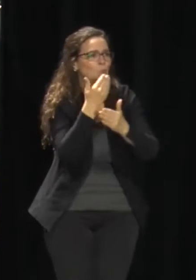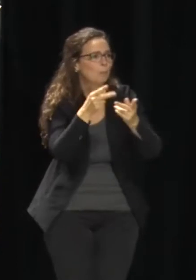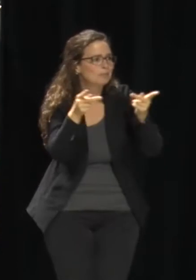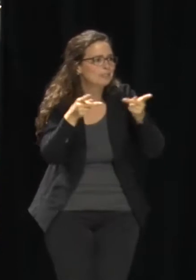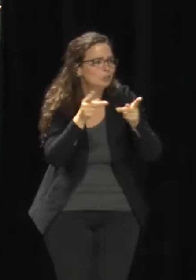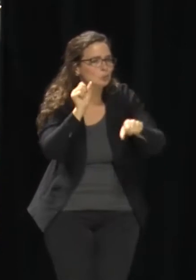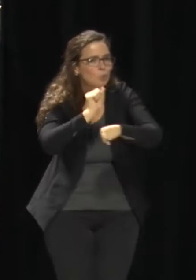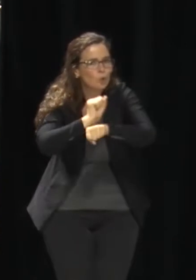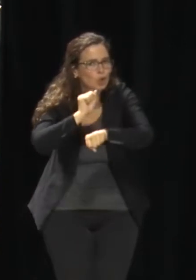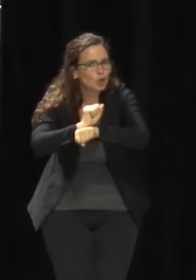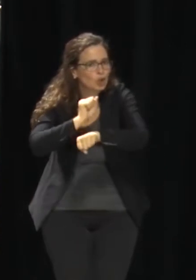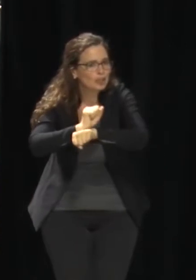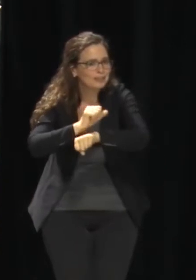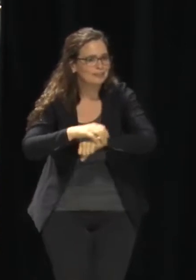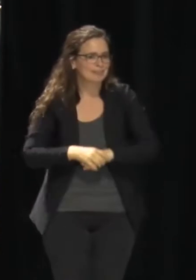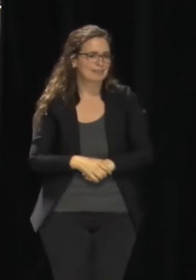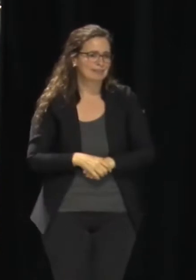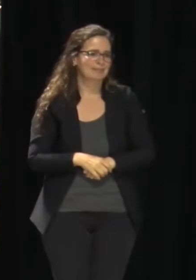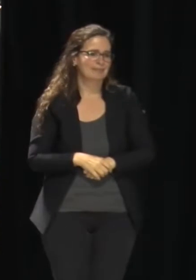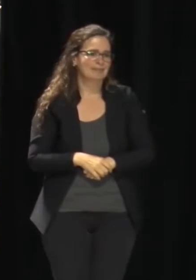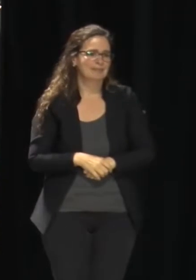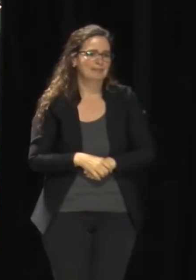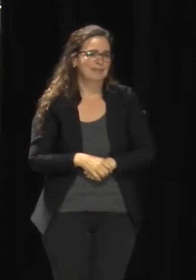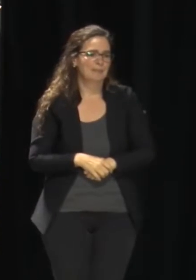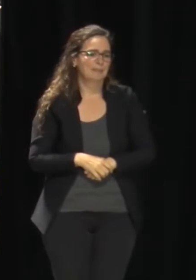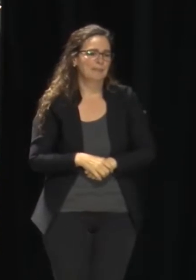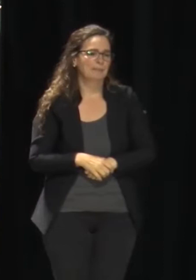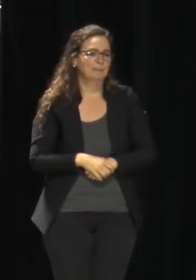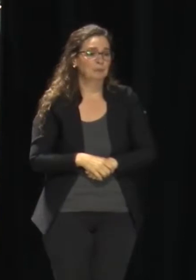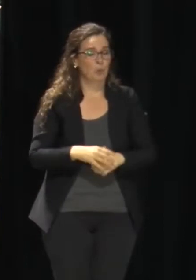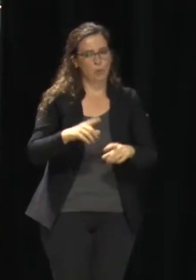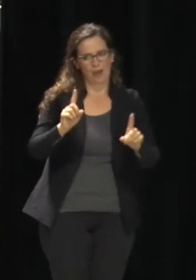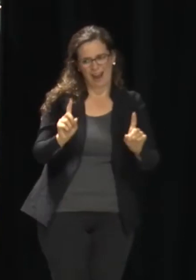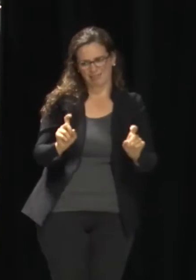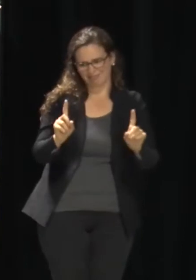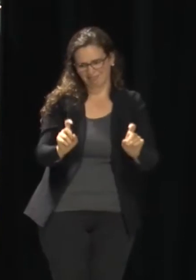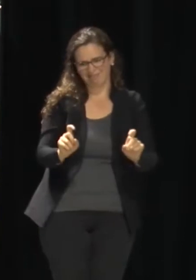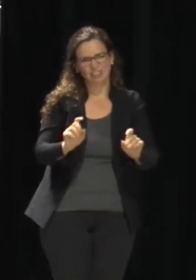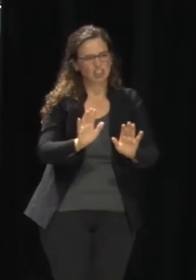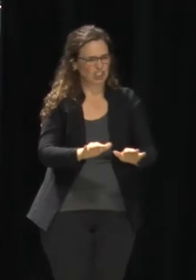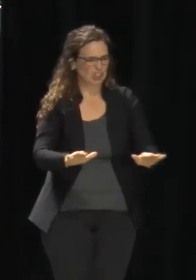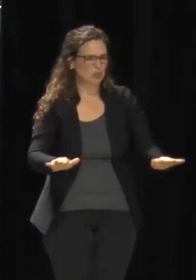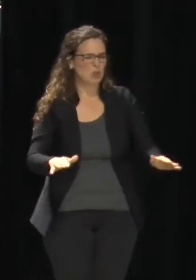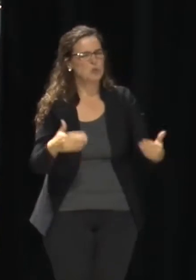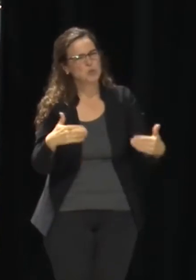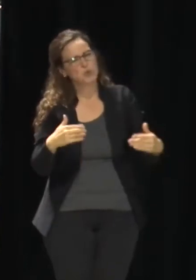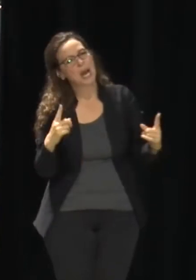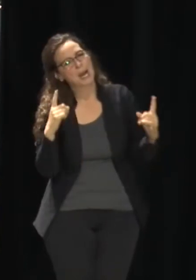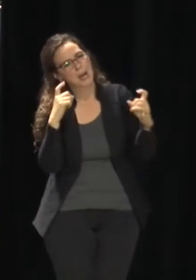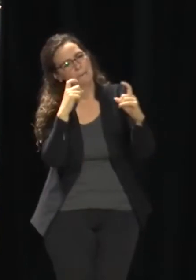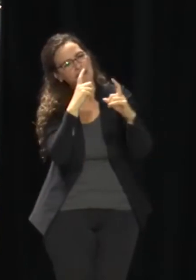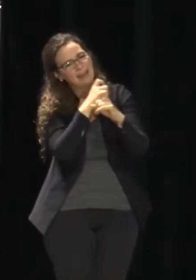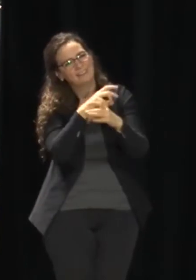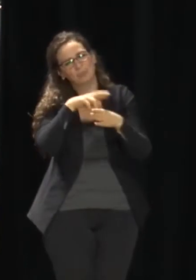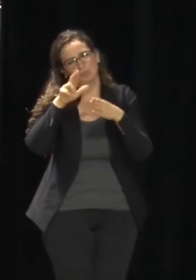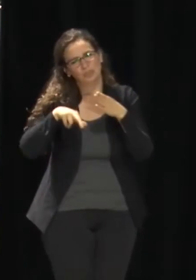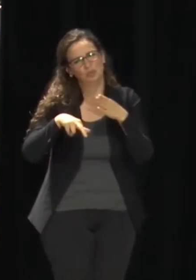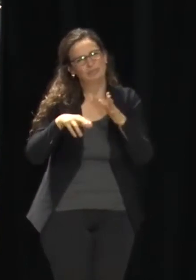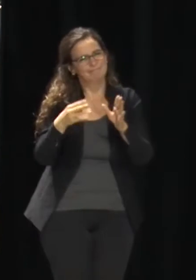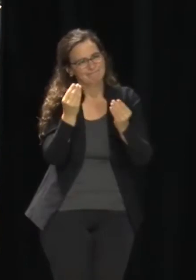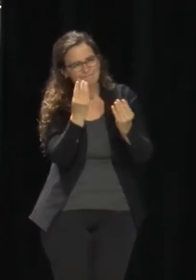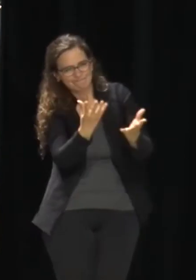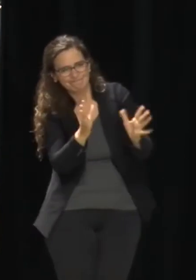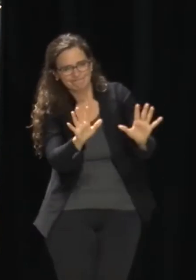Minors, testing minors adds a layer of complexity to obtaining results. Children from 12 to 17